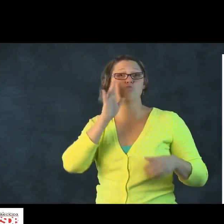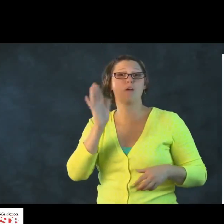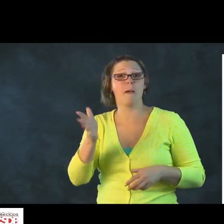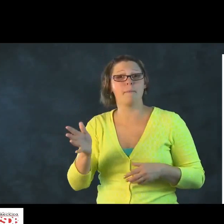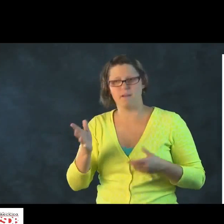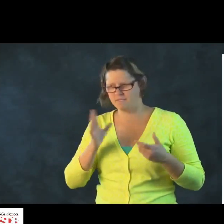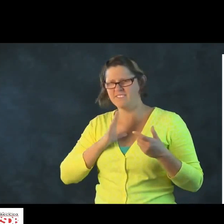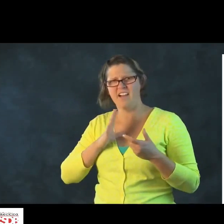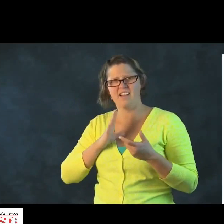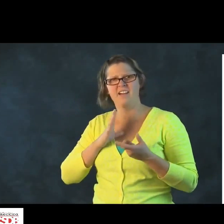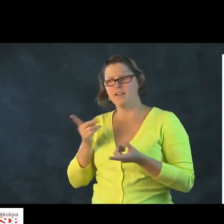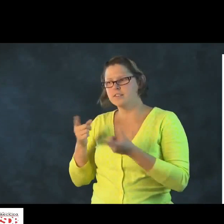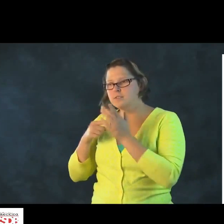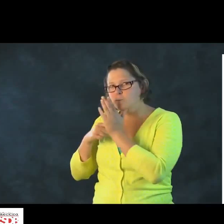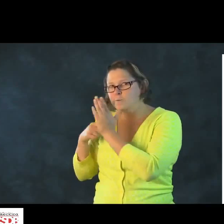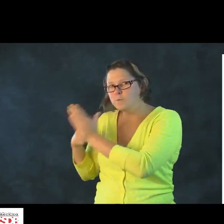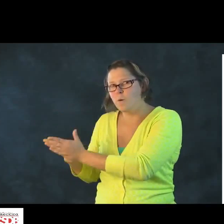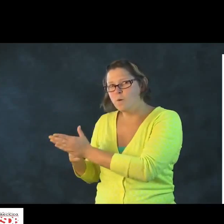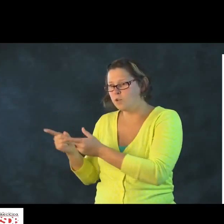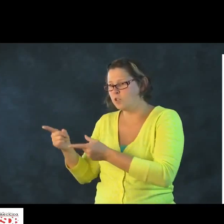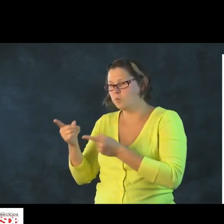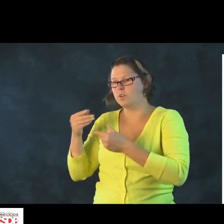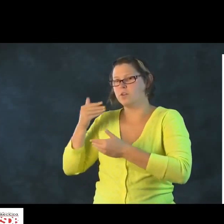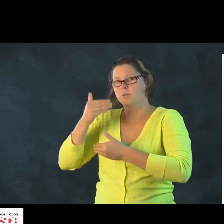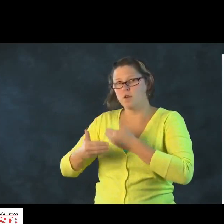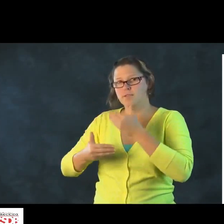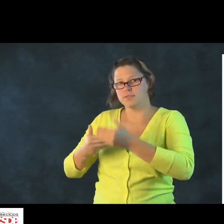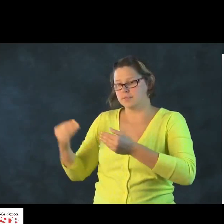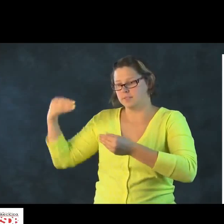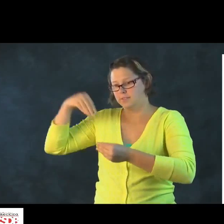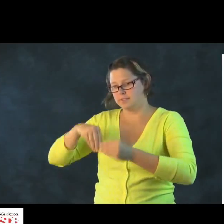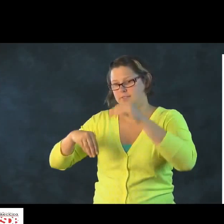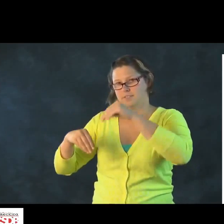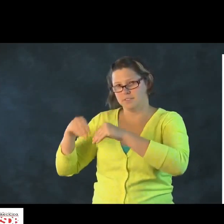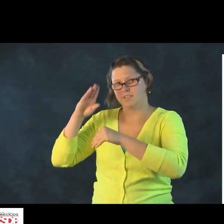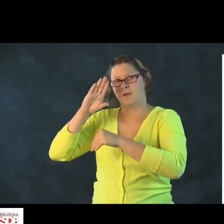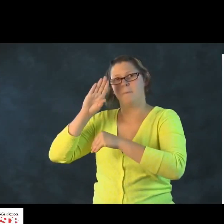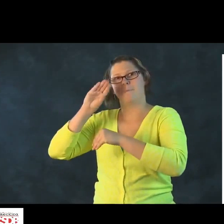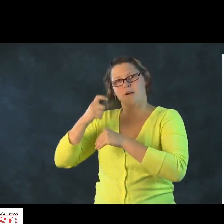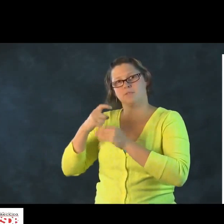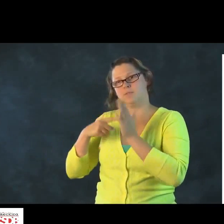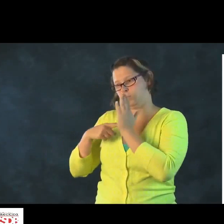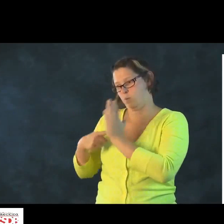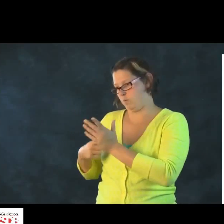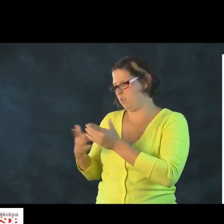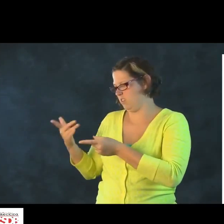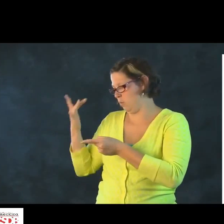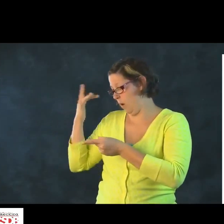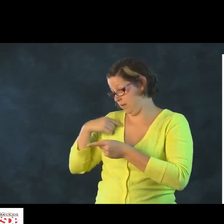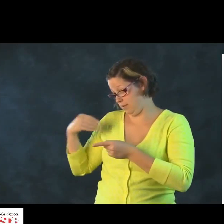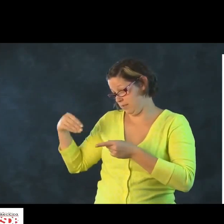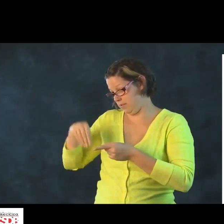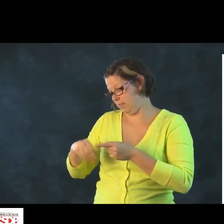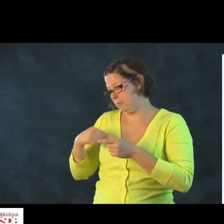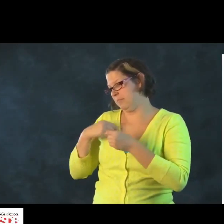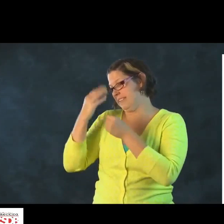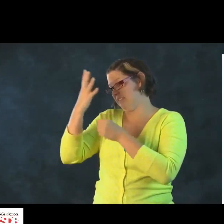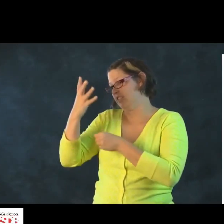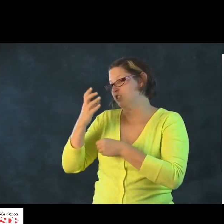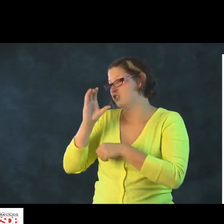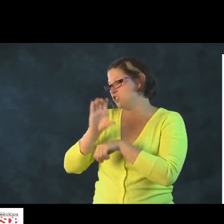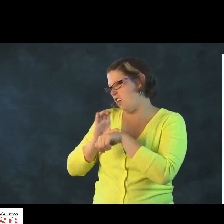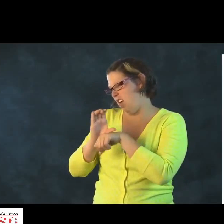and you put everything in a box to be mailed off. You can demonstrate that to your child, the process of getting something mailed out,